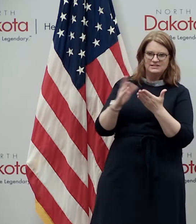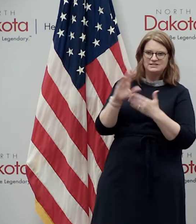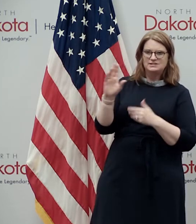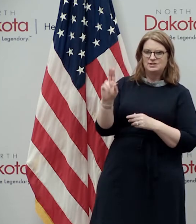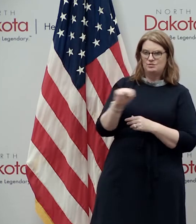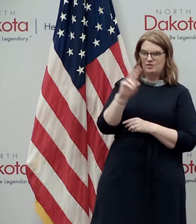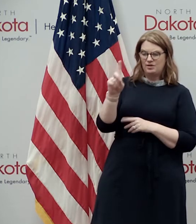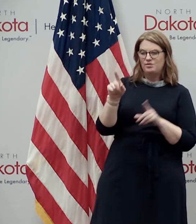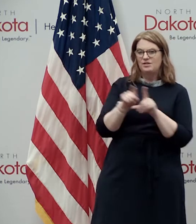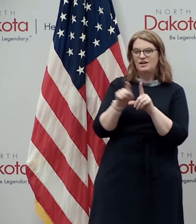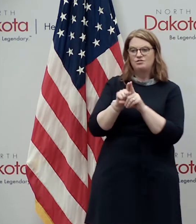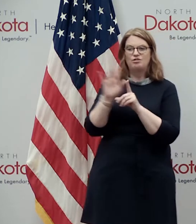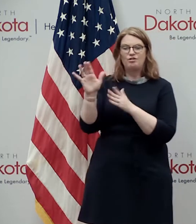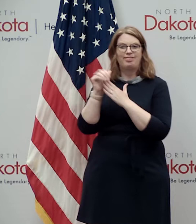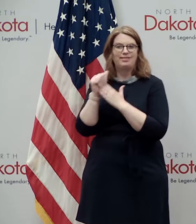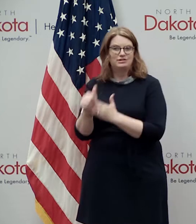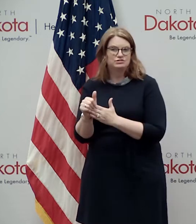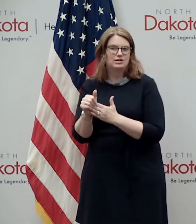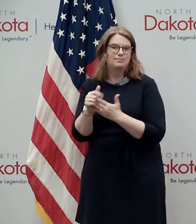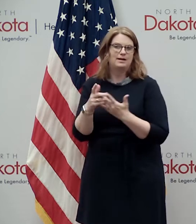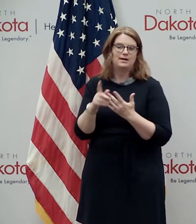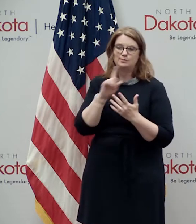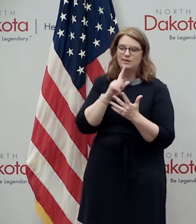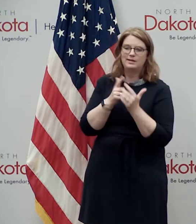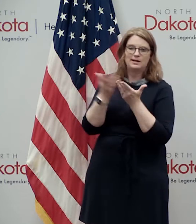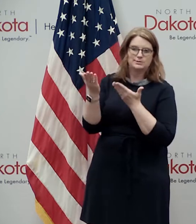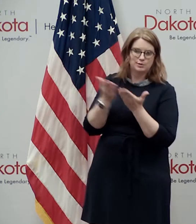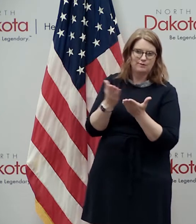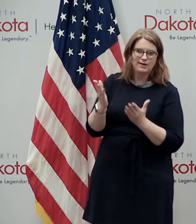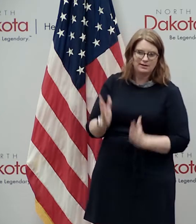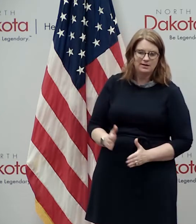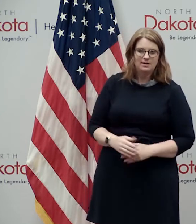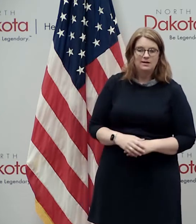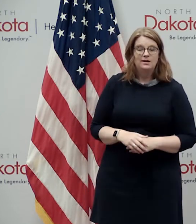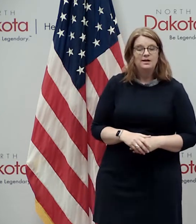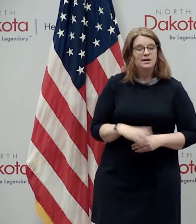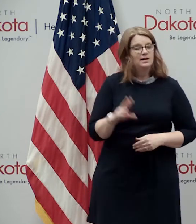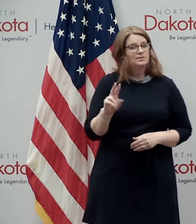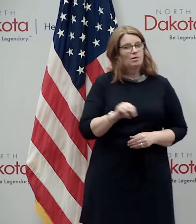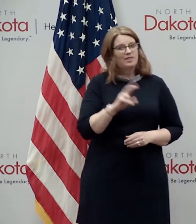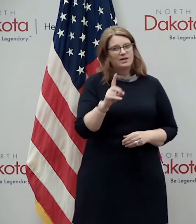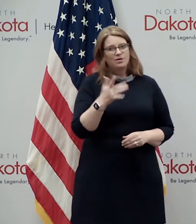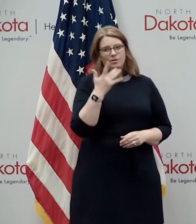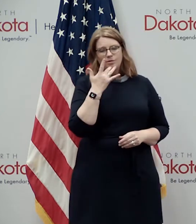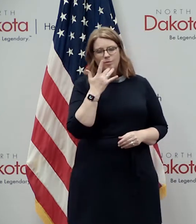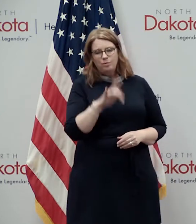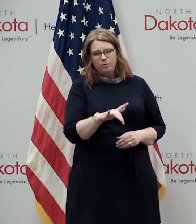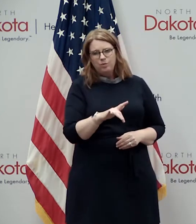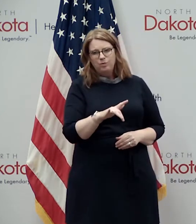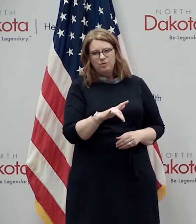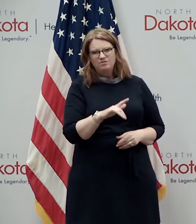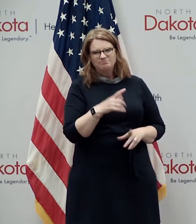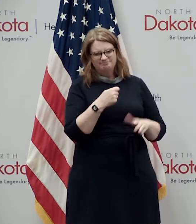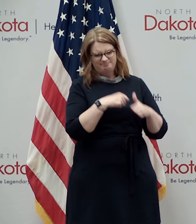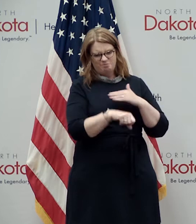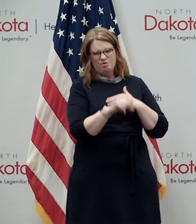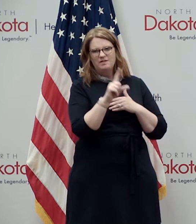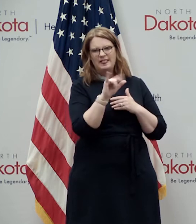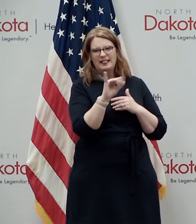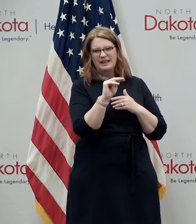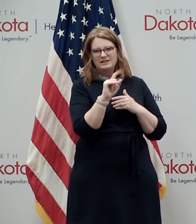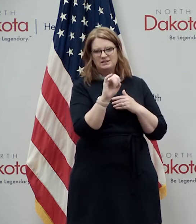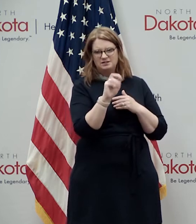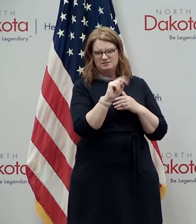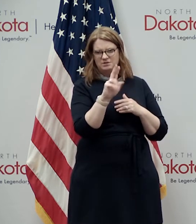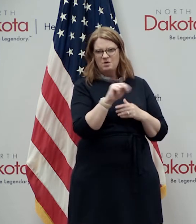and servant leadership north dakota is so fortunate to have known this linton-born uh individual who and